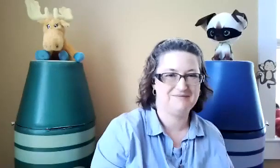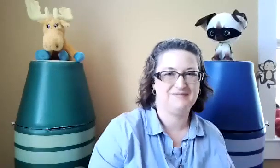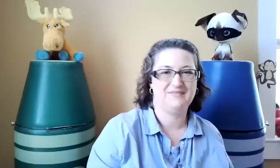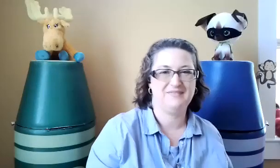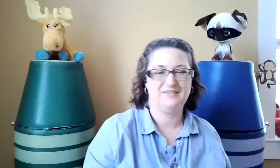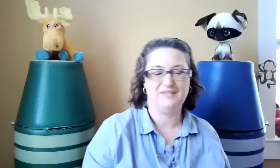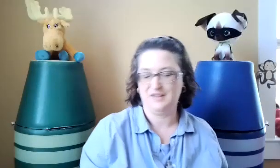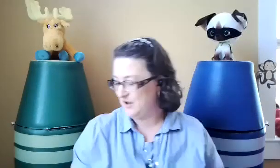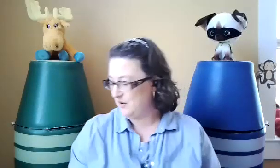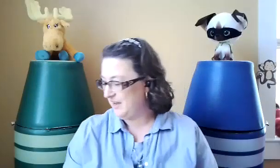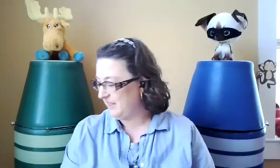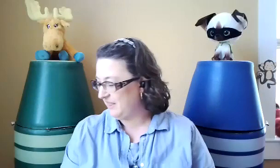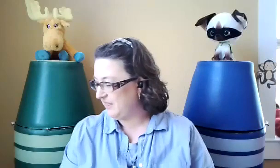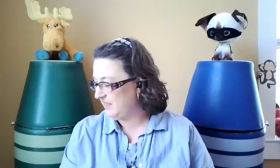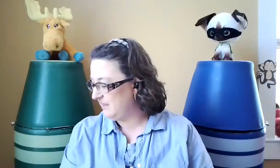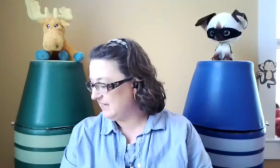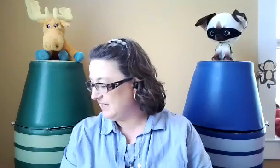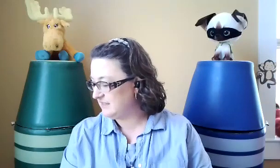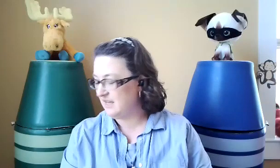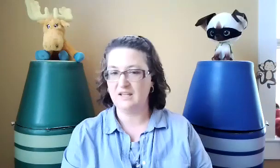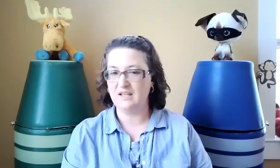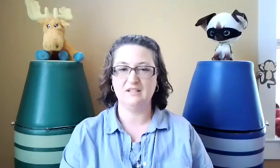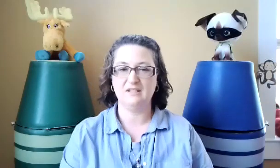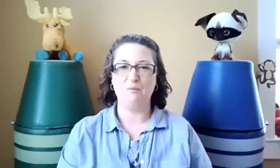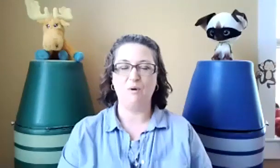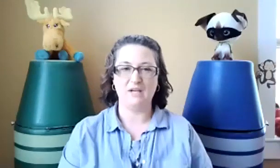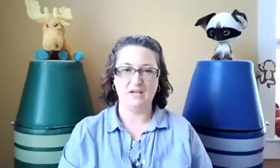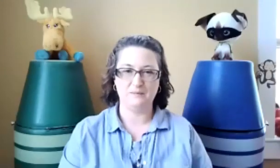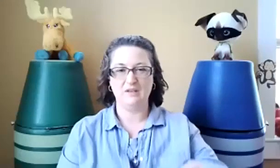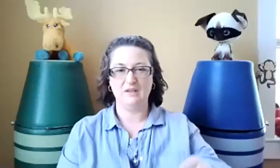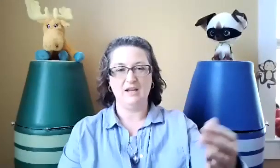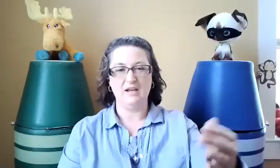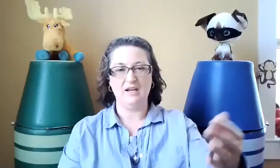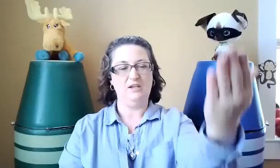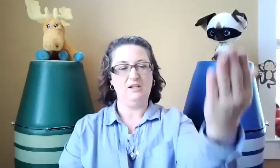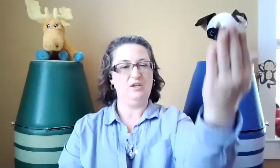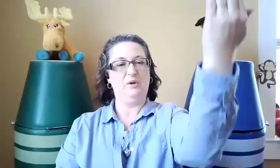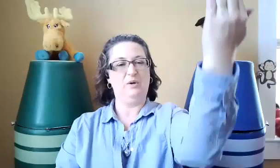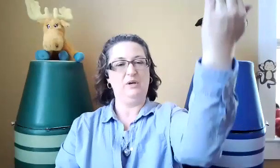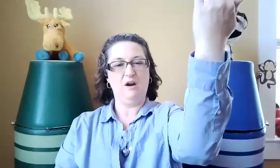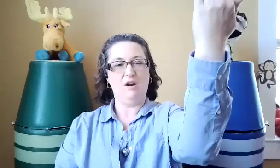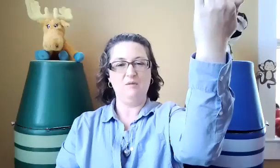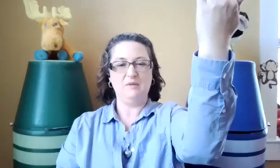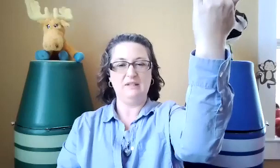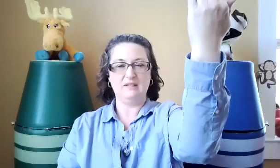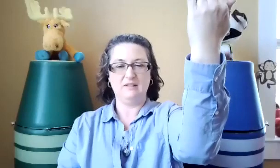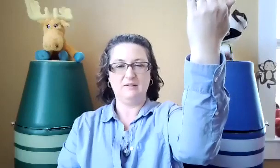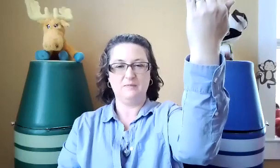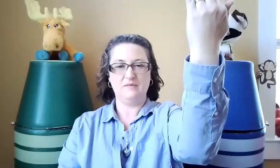The next sign is morning. And you put your arm up like this. You put